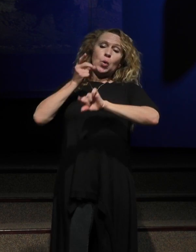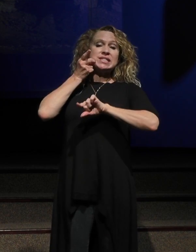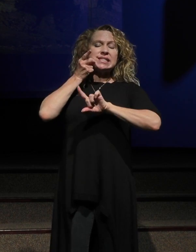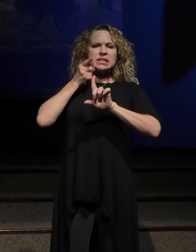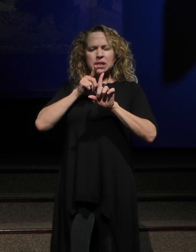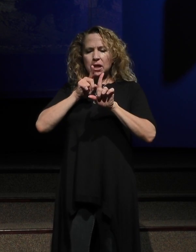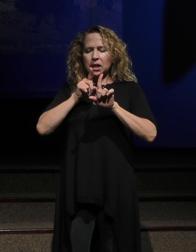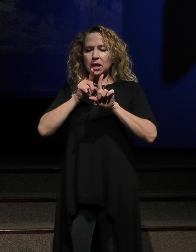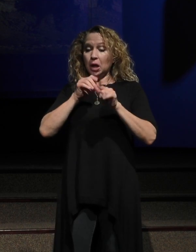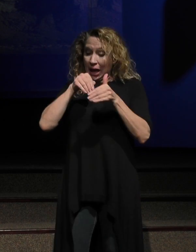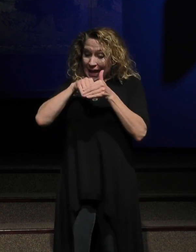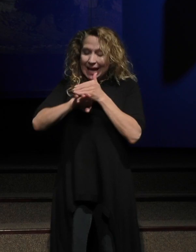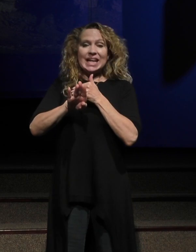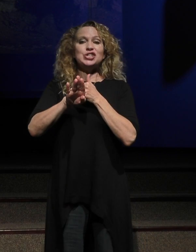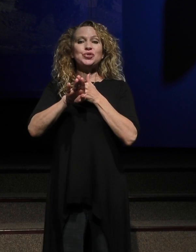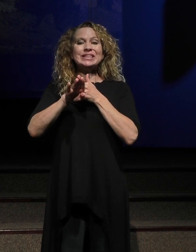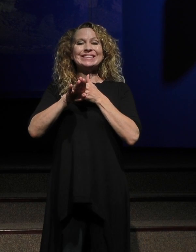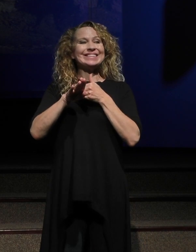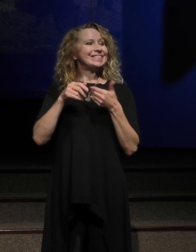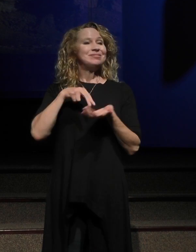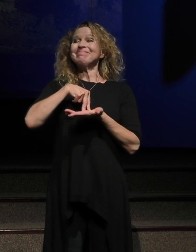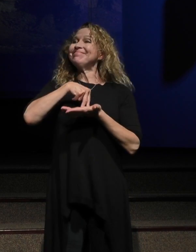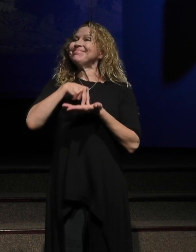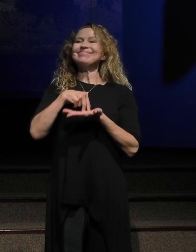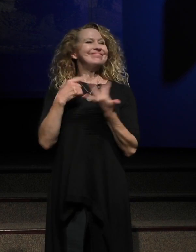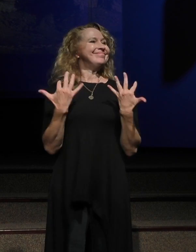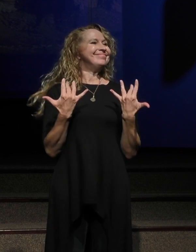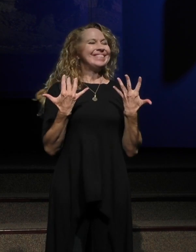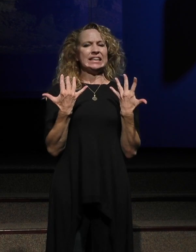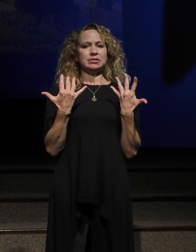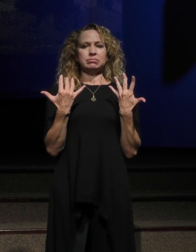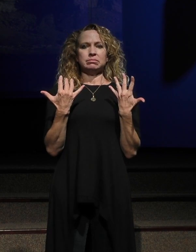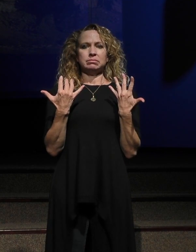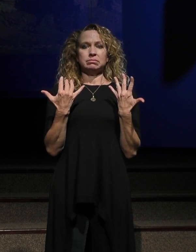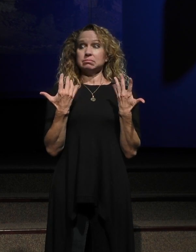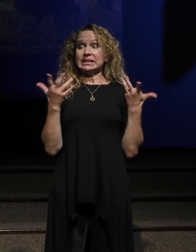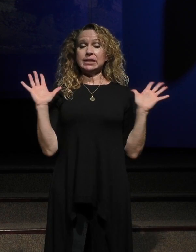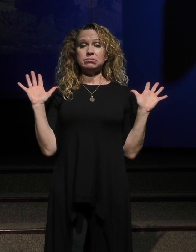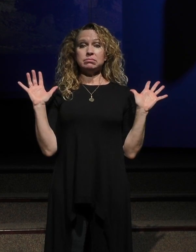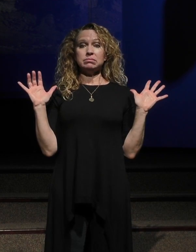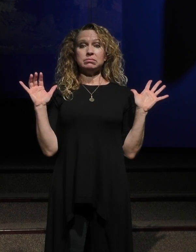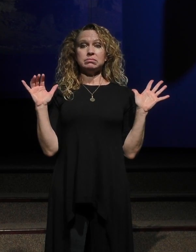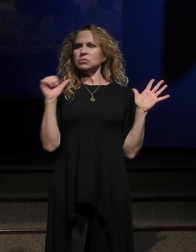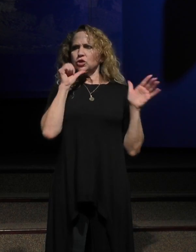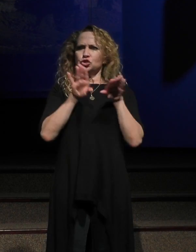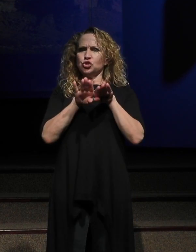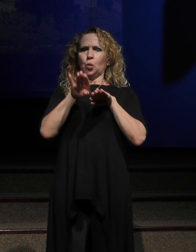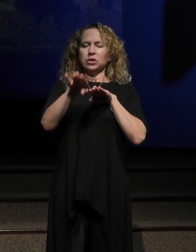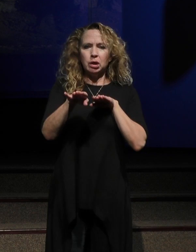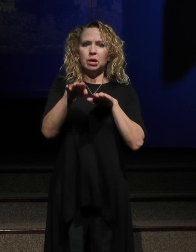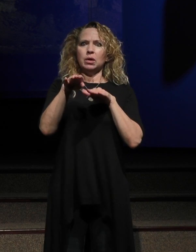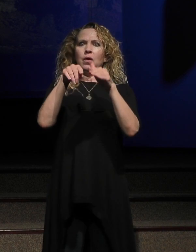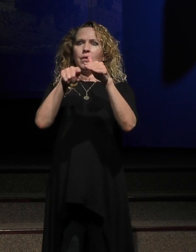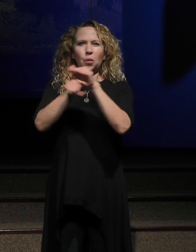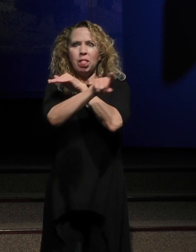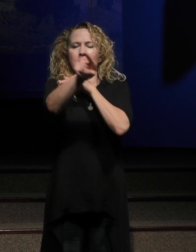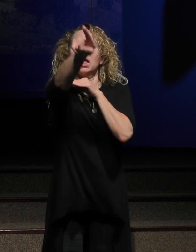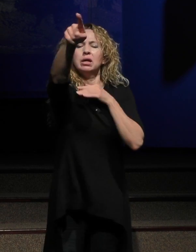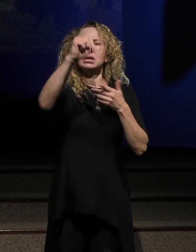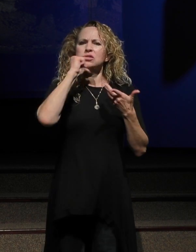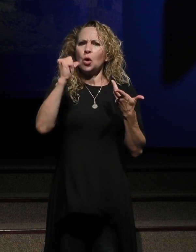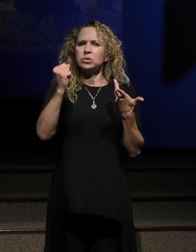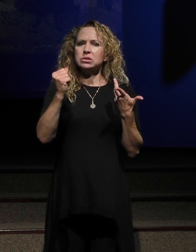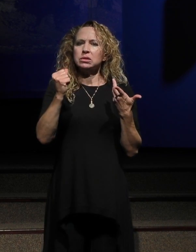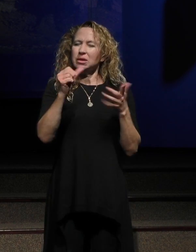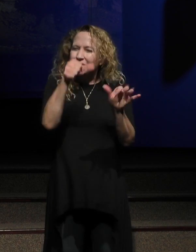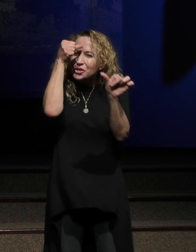is they get in the entrance and they stand at the entrance. And that's as far as they ever go. Do you remember the entrance of Disneyland? It's nice.